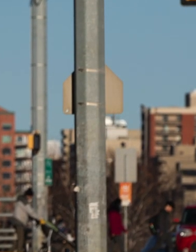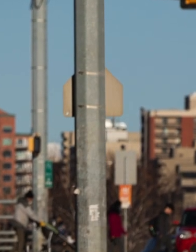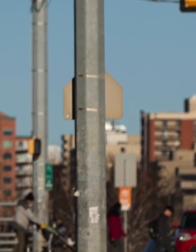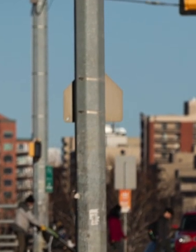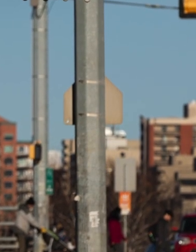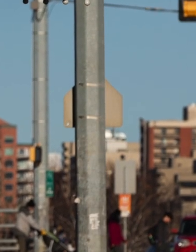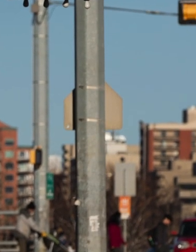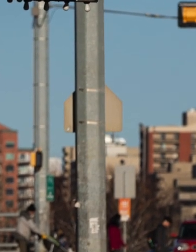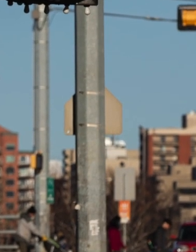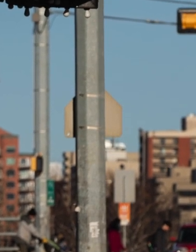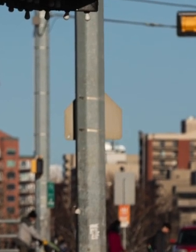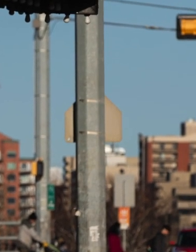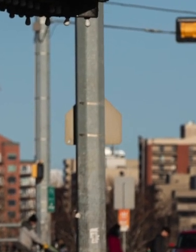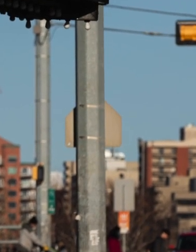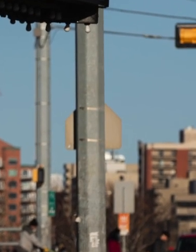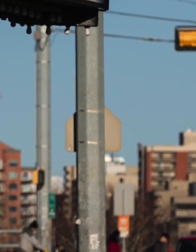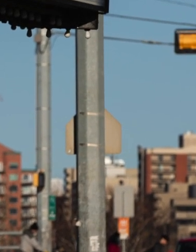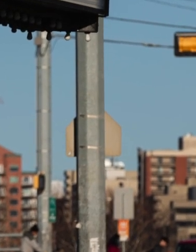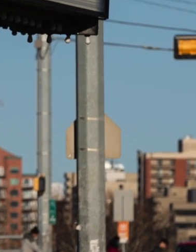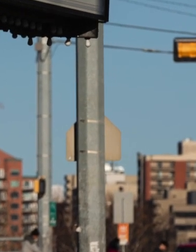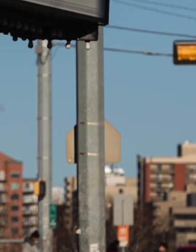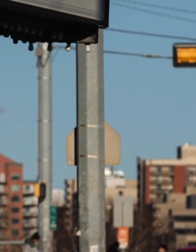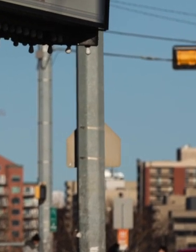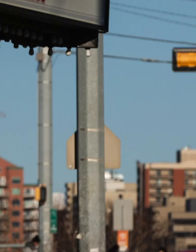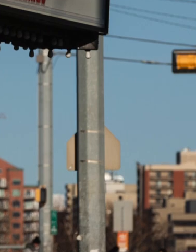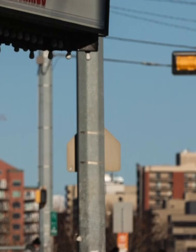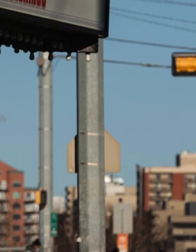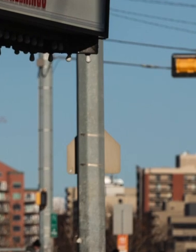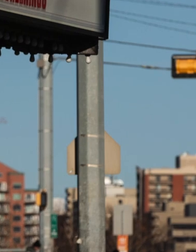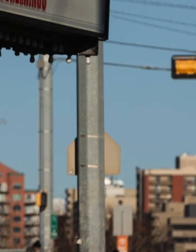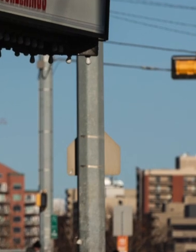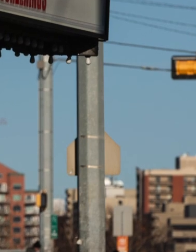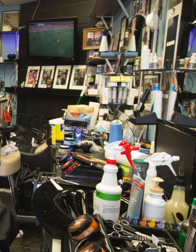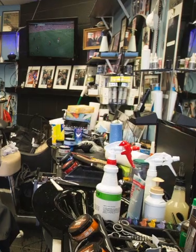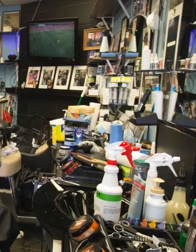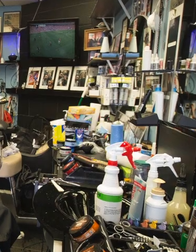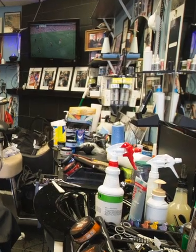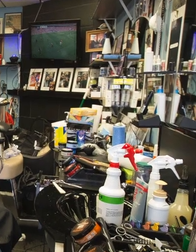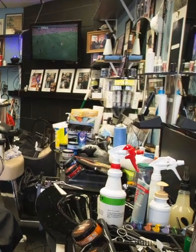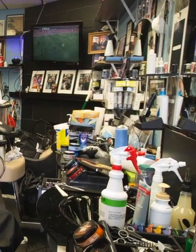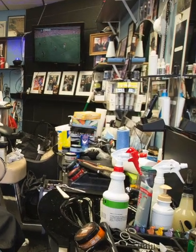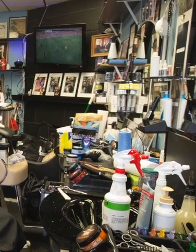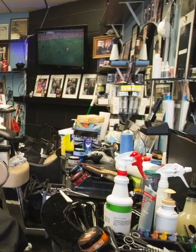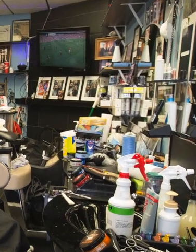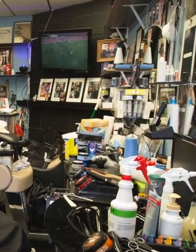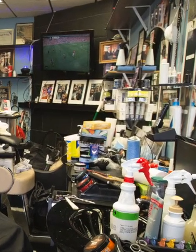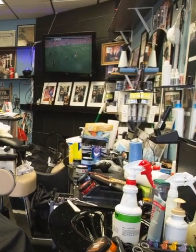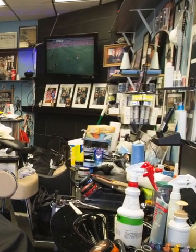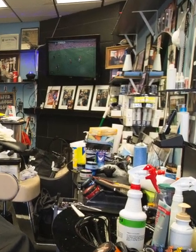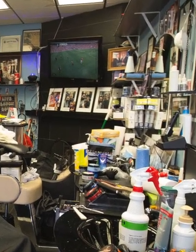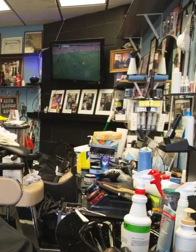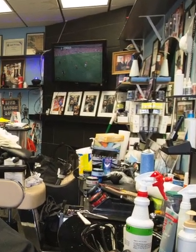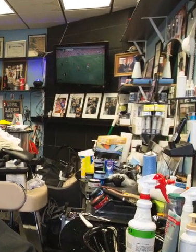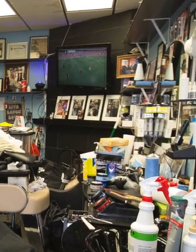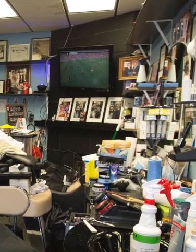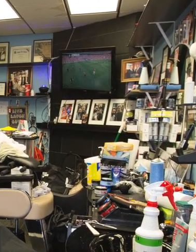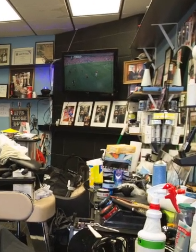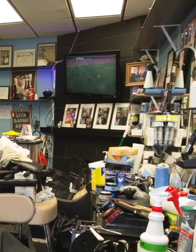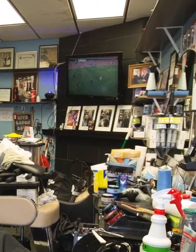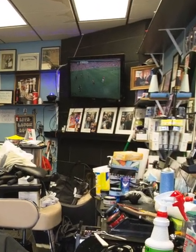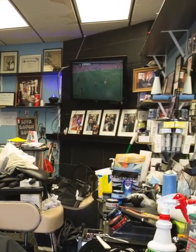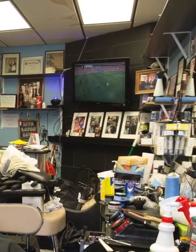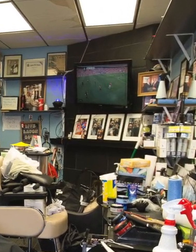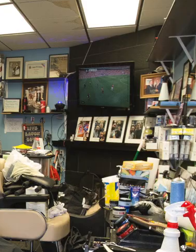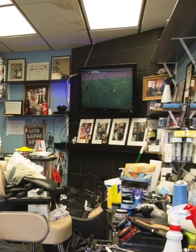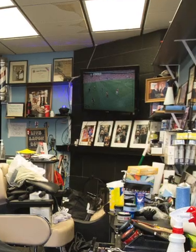on a framework that would help do exactly that to help people be able to see what that target is that we need to collectively